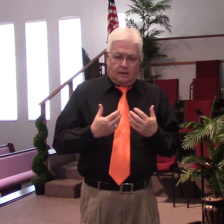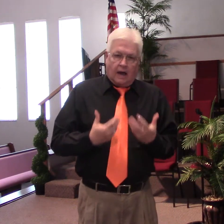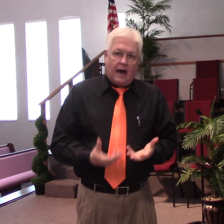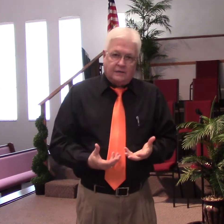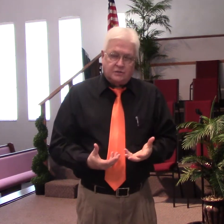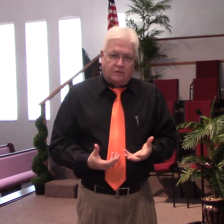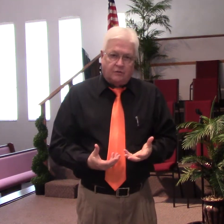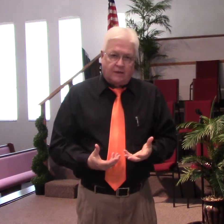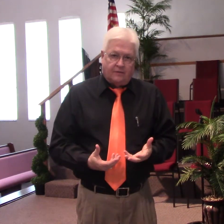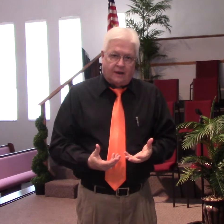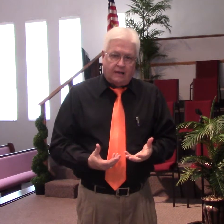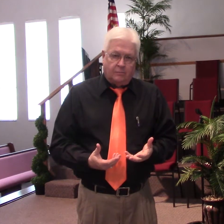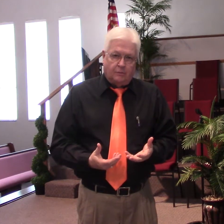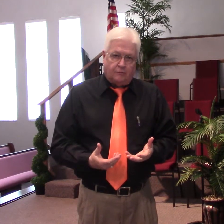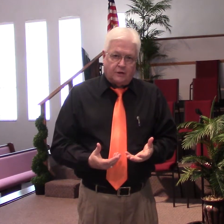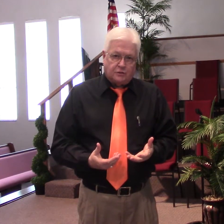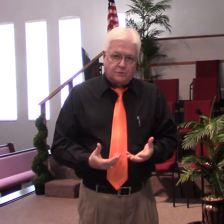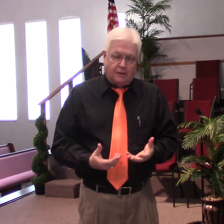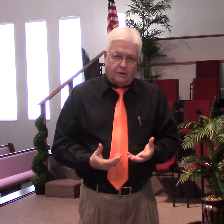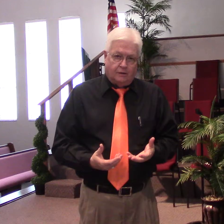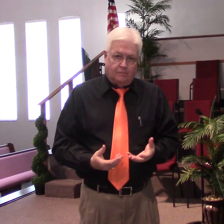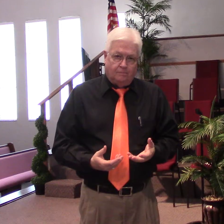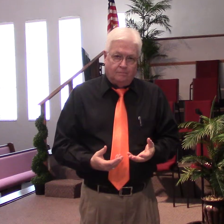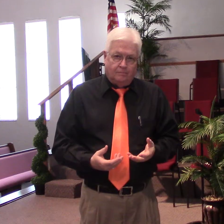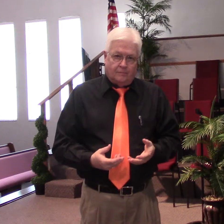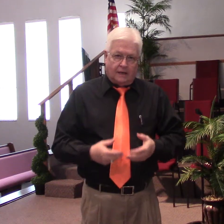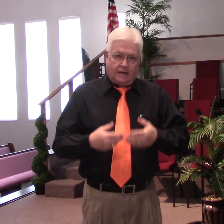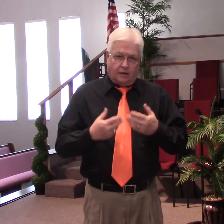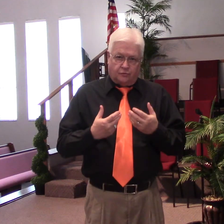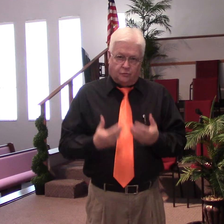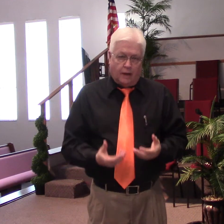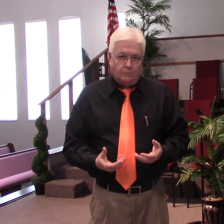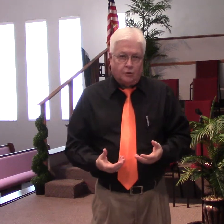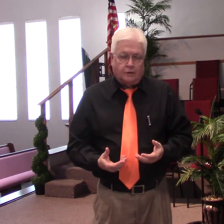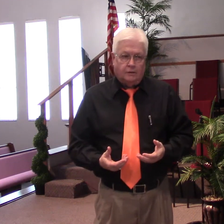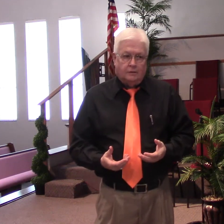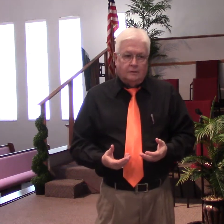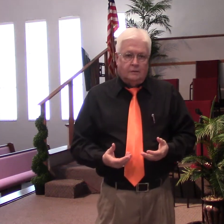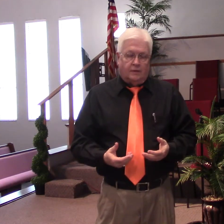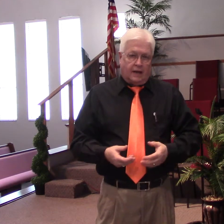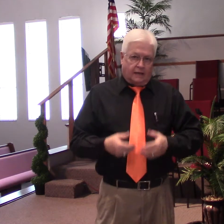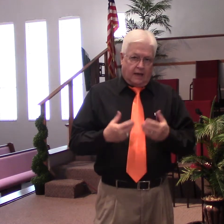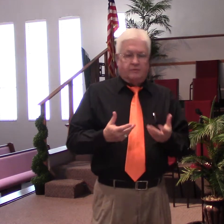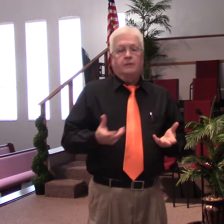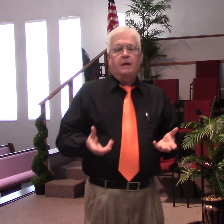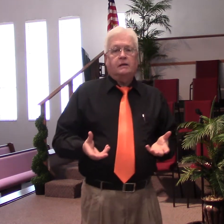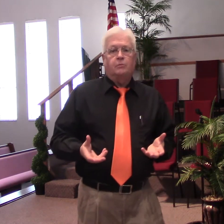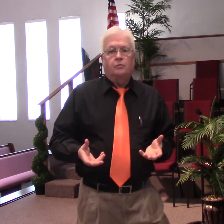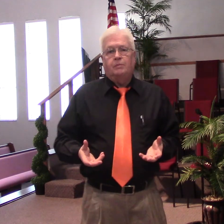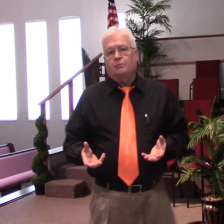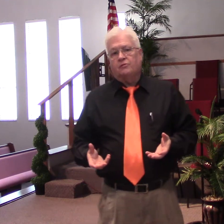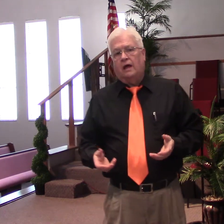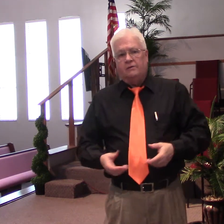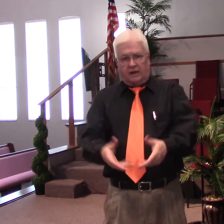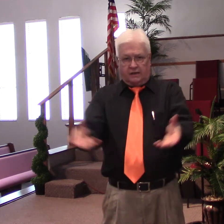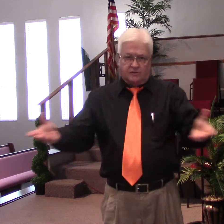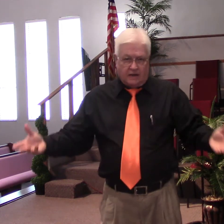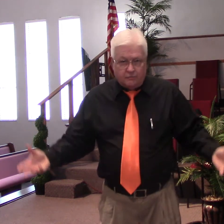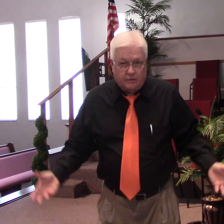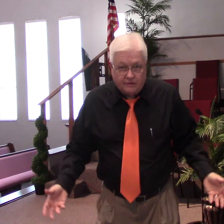I discovered the fact that I could be a professional speaker, that I could also write a book, that I could have an impact upon people's lives, that I could stand in front of a